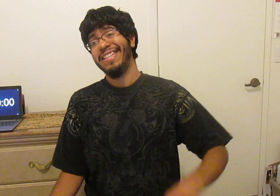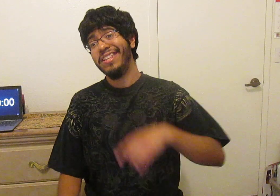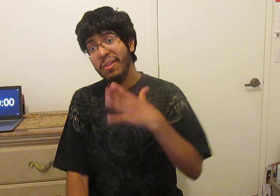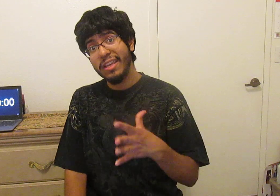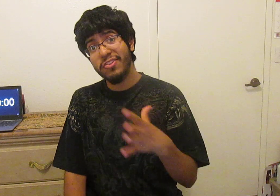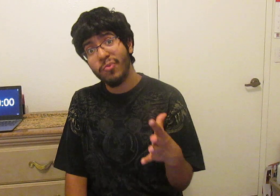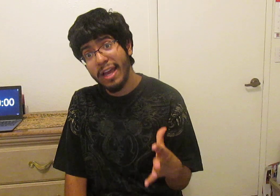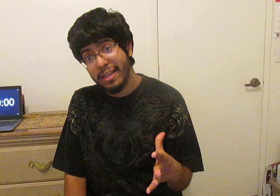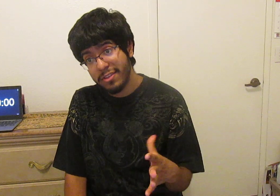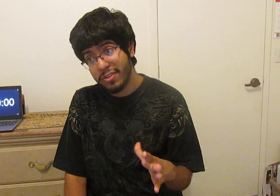still get strikes